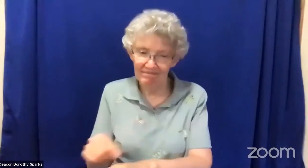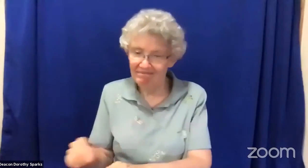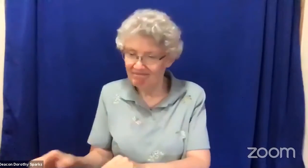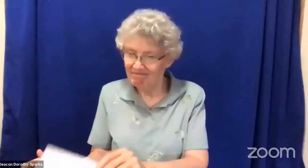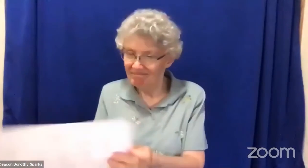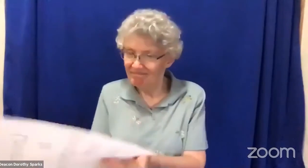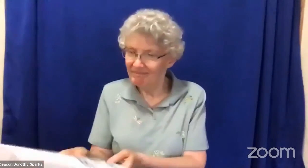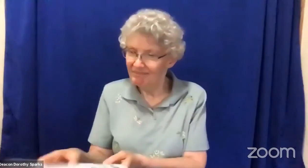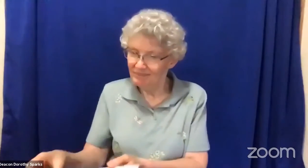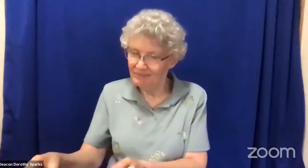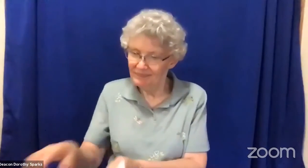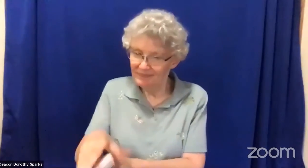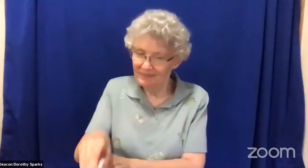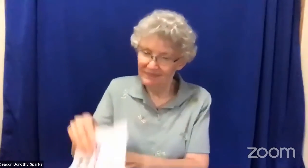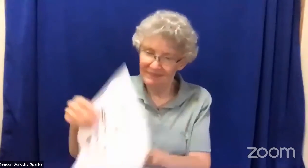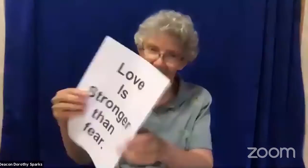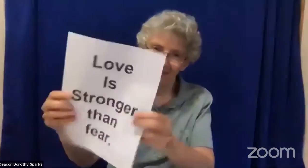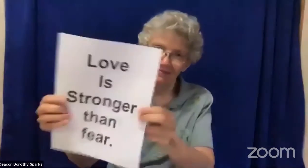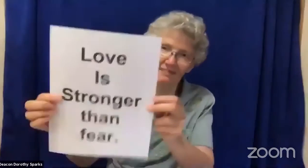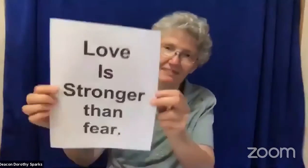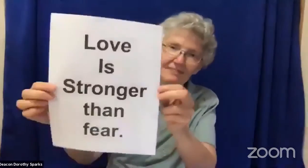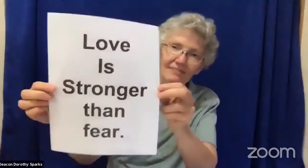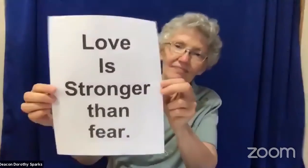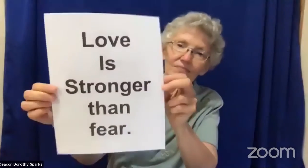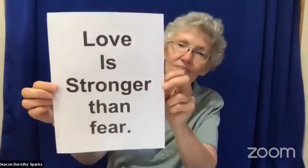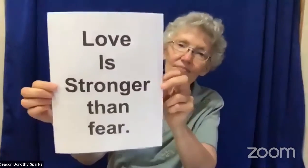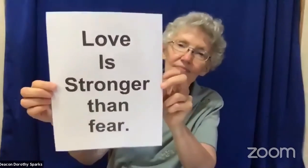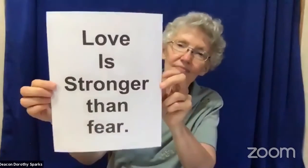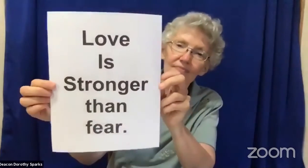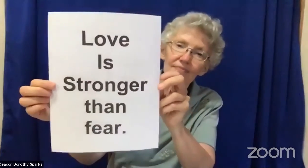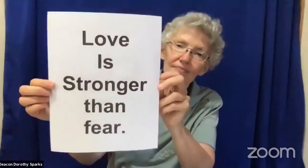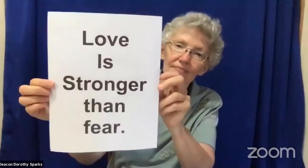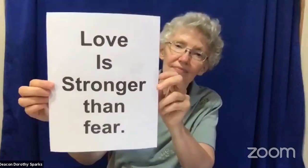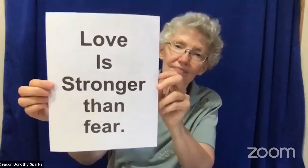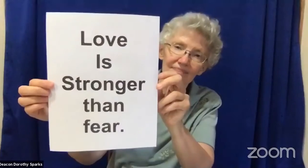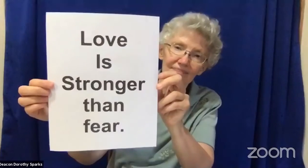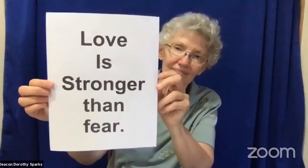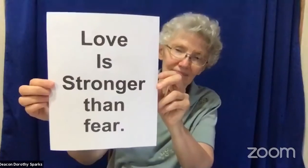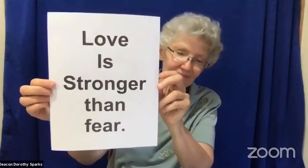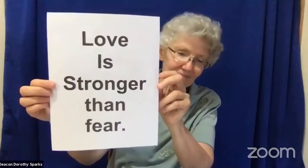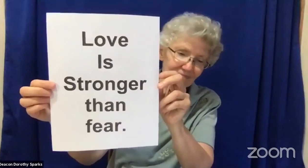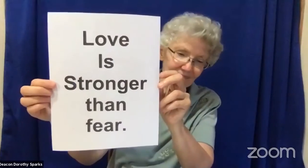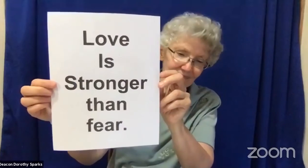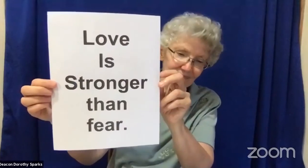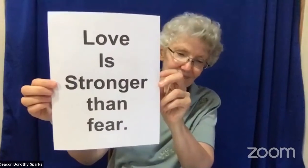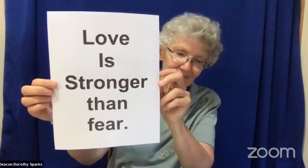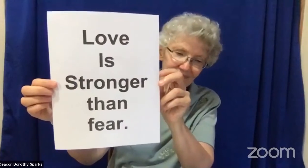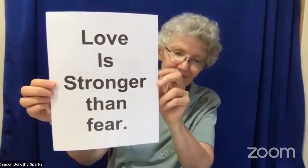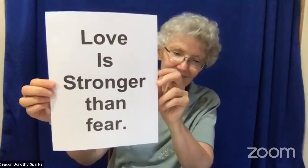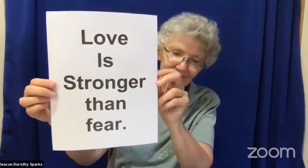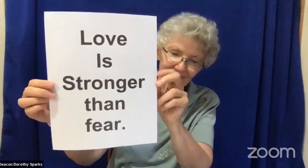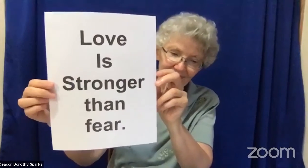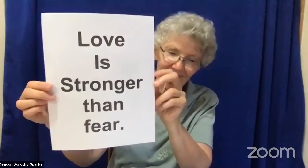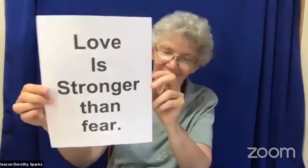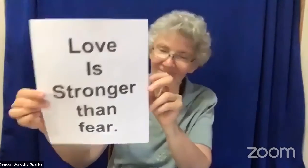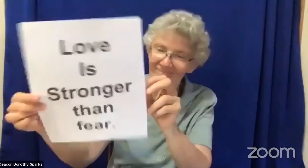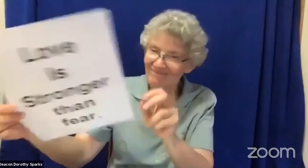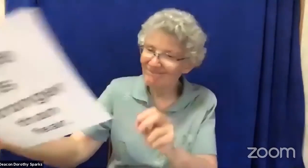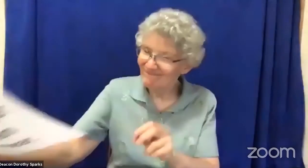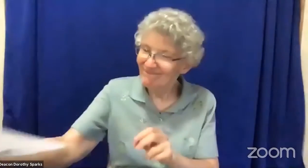black lives matter and show that their lives are valued as well and in the bible it